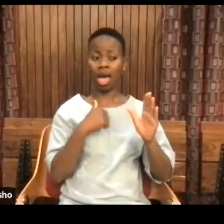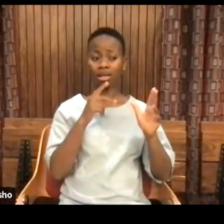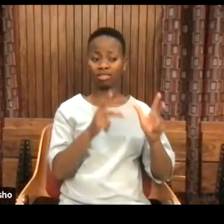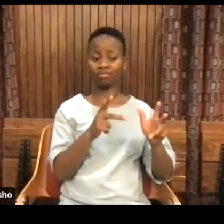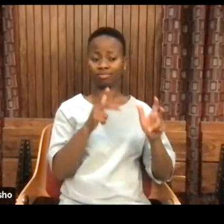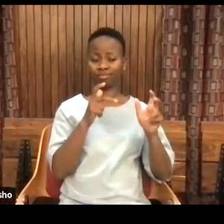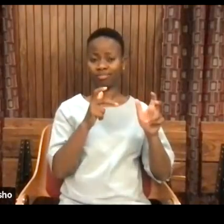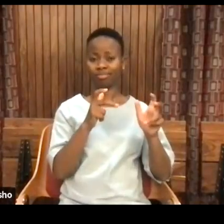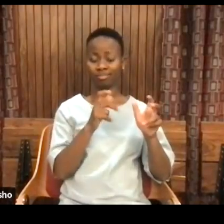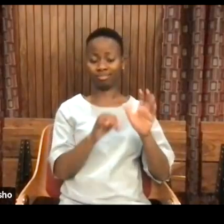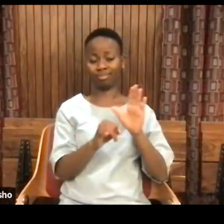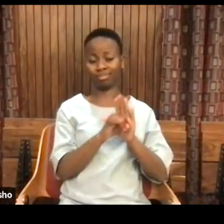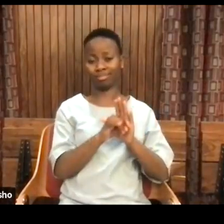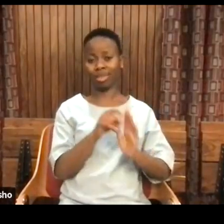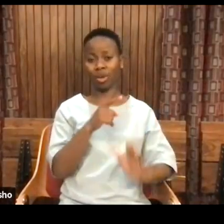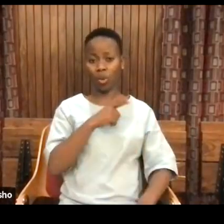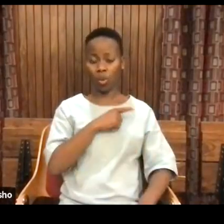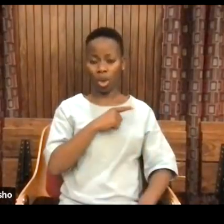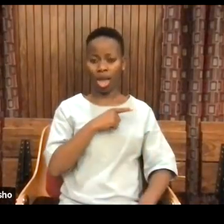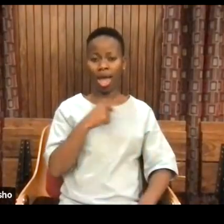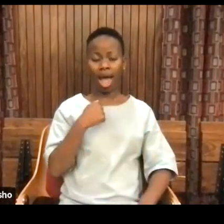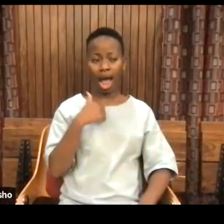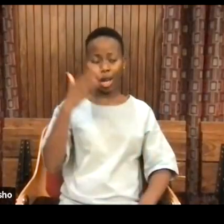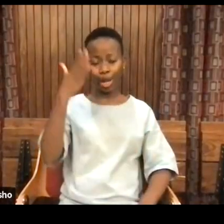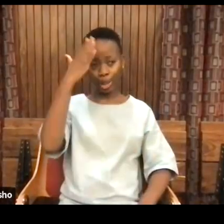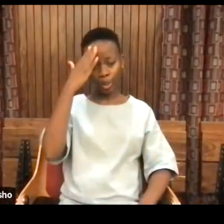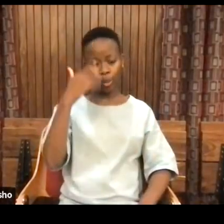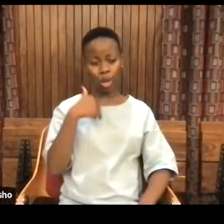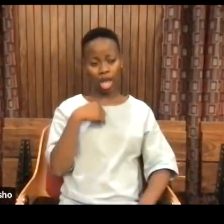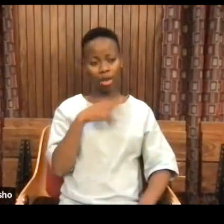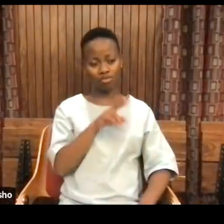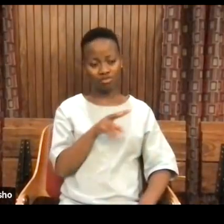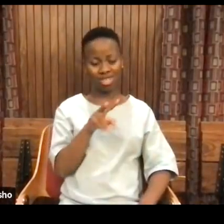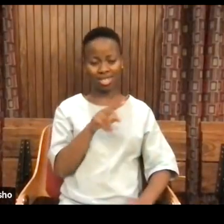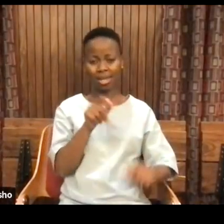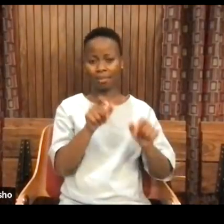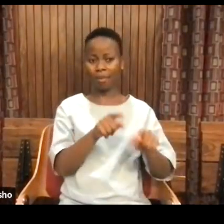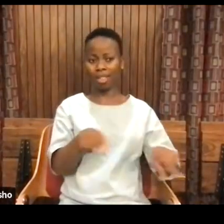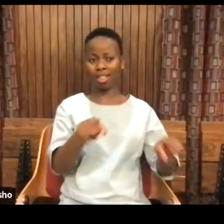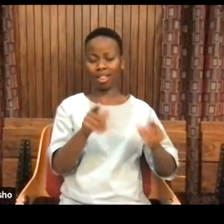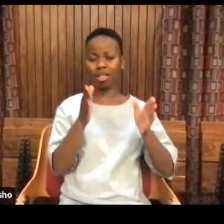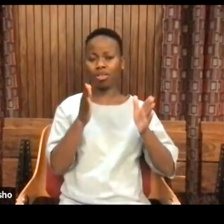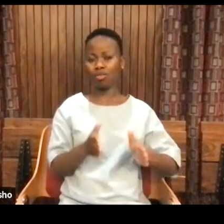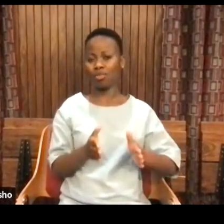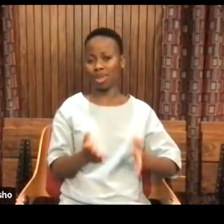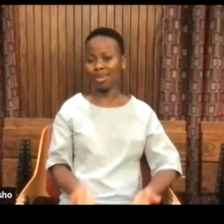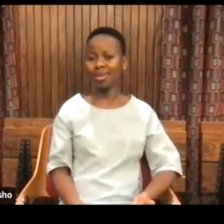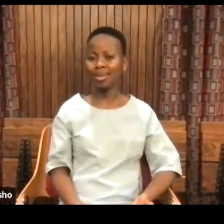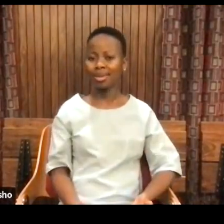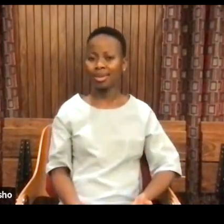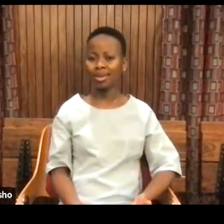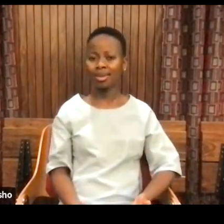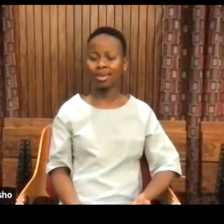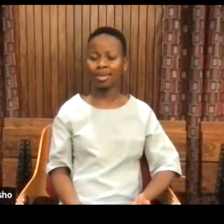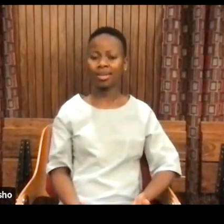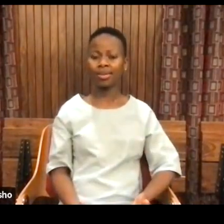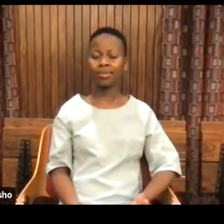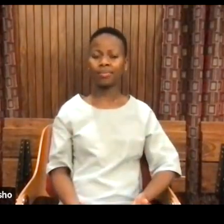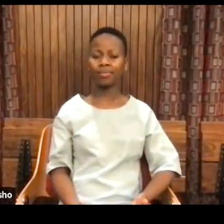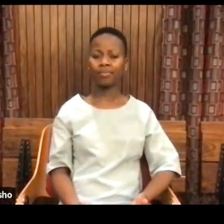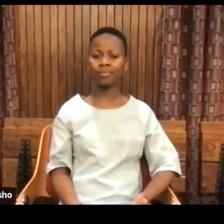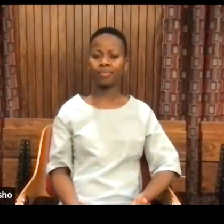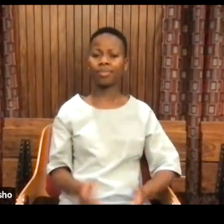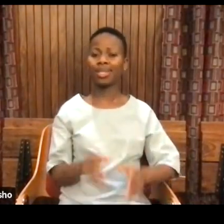was because I knew I was reading human beings. And the issue wasn't really about Contagel,